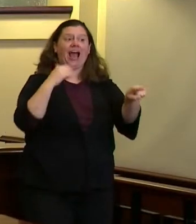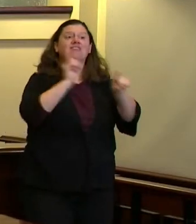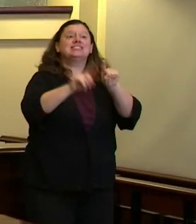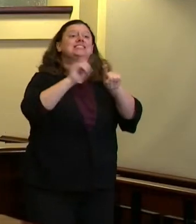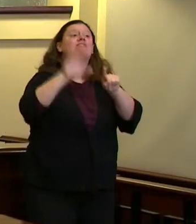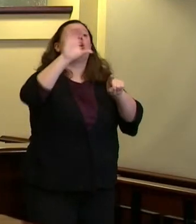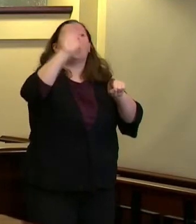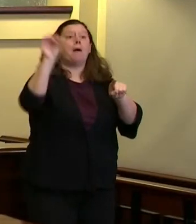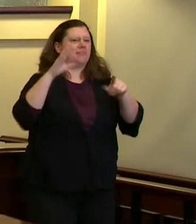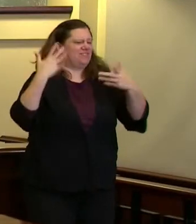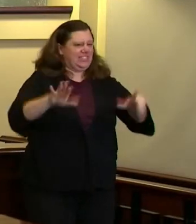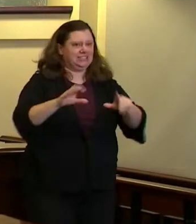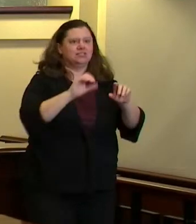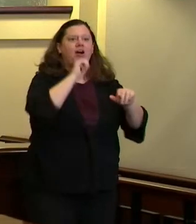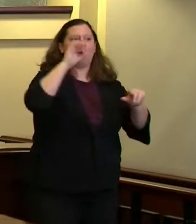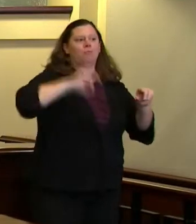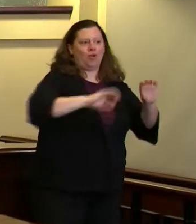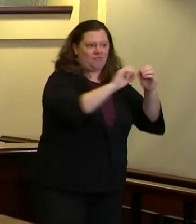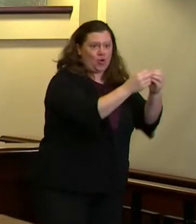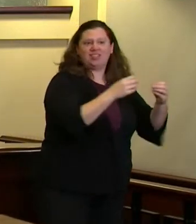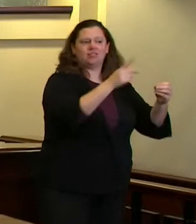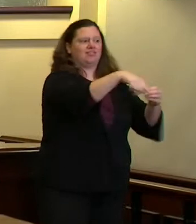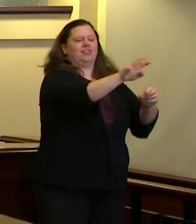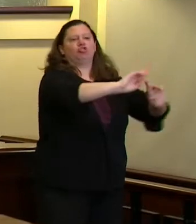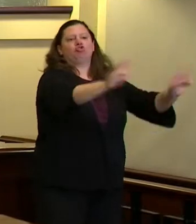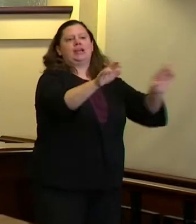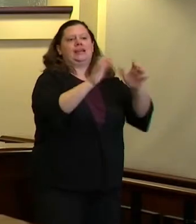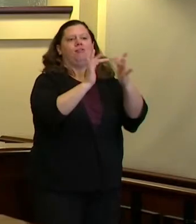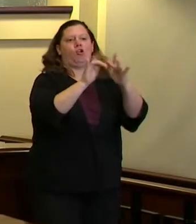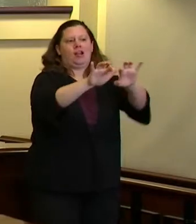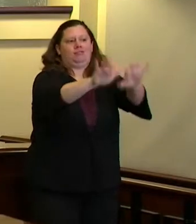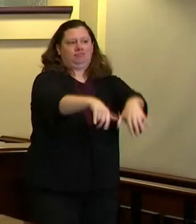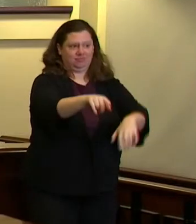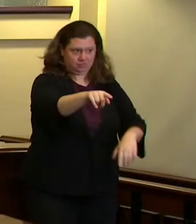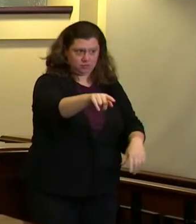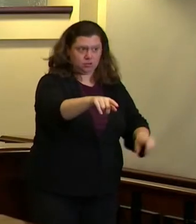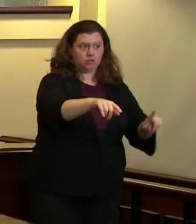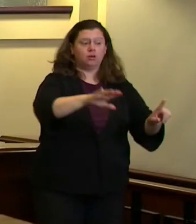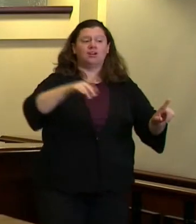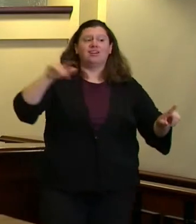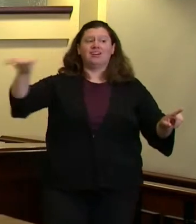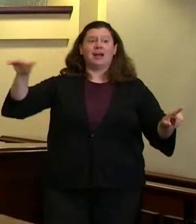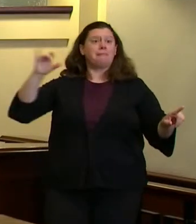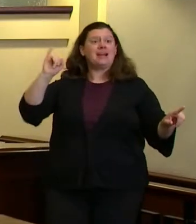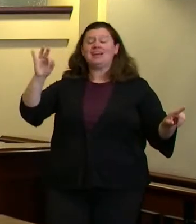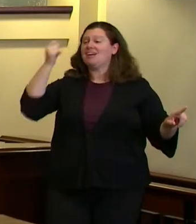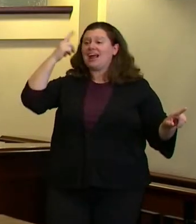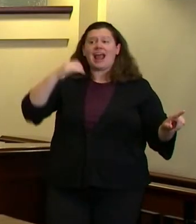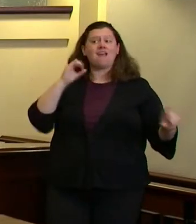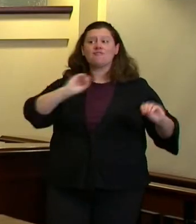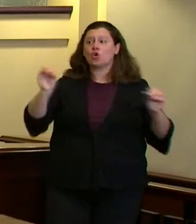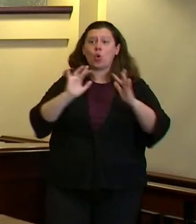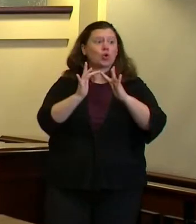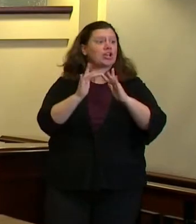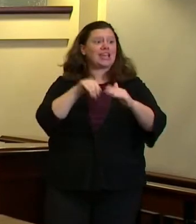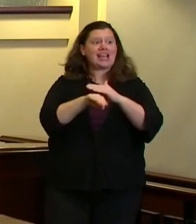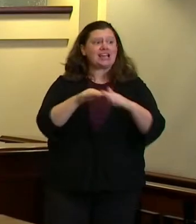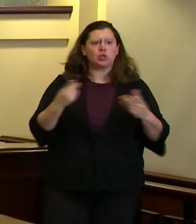so Jim if somebody doesn't have access to the internet can they still get one of those cards through the nonprofit providers